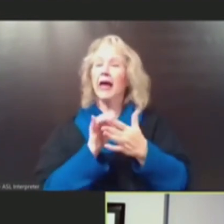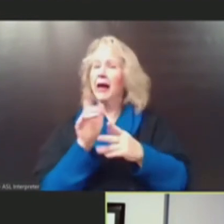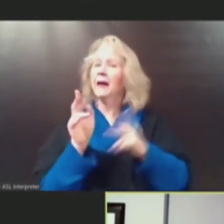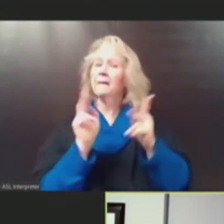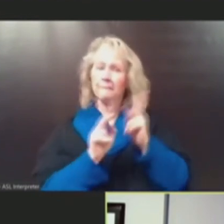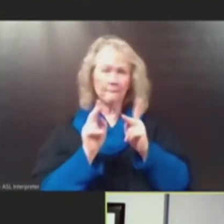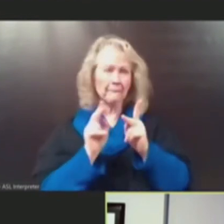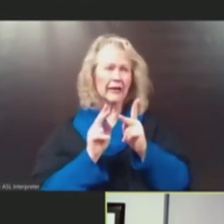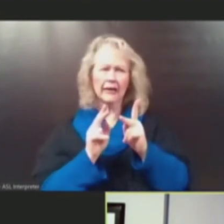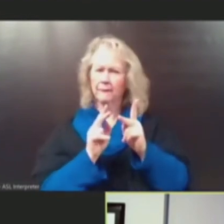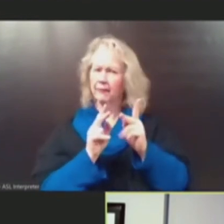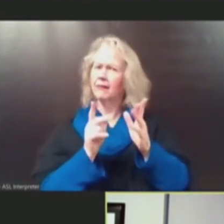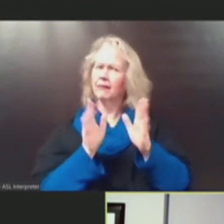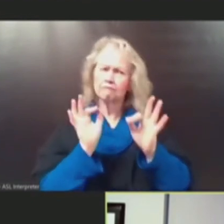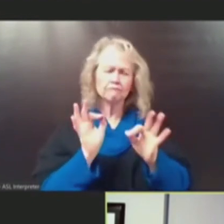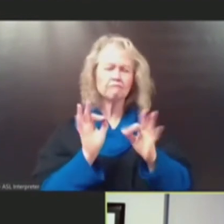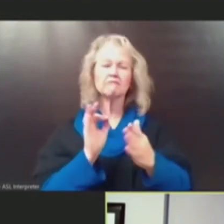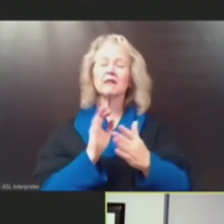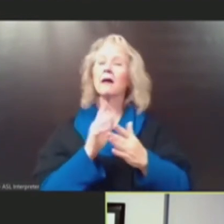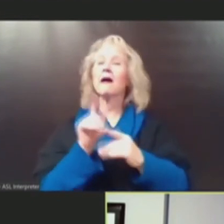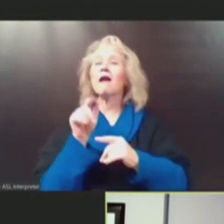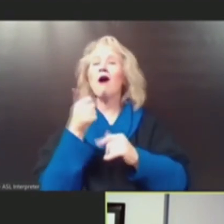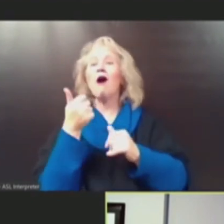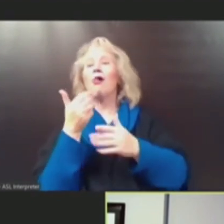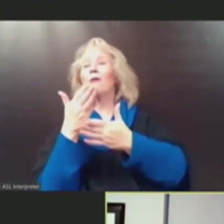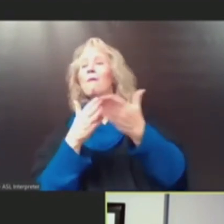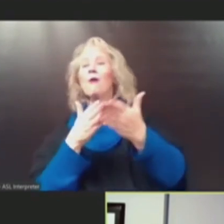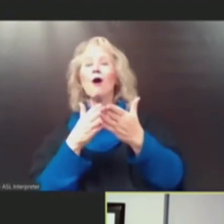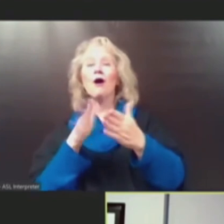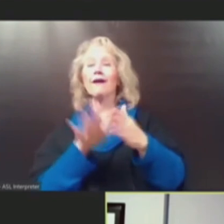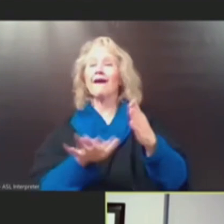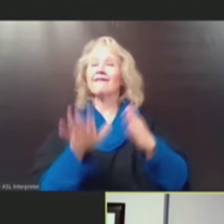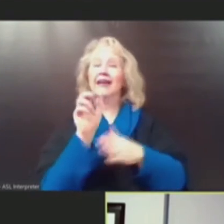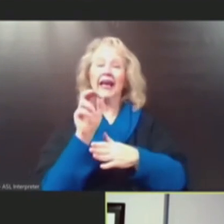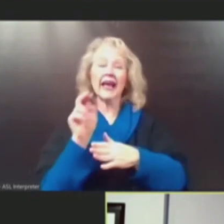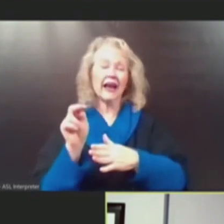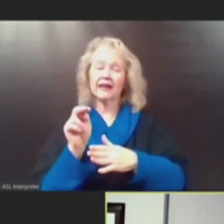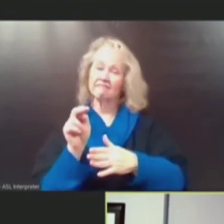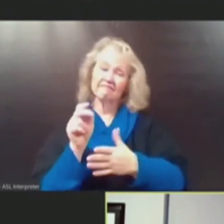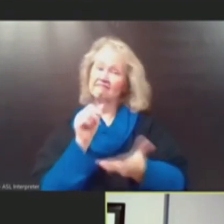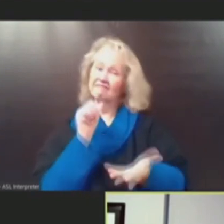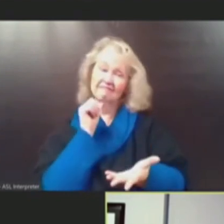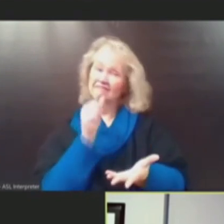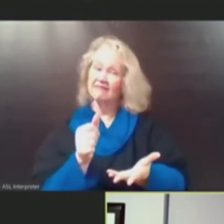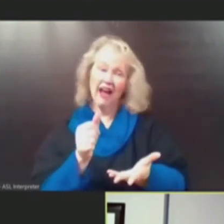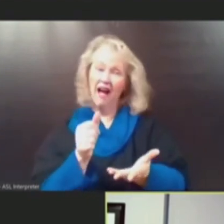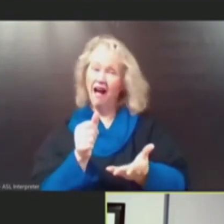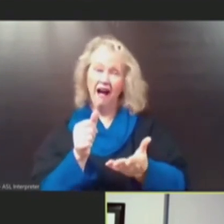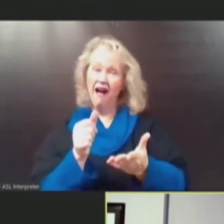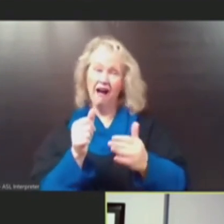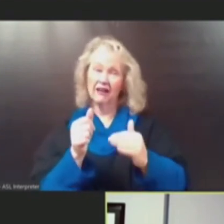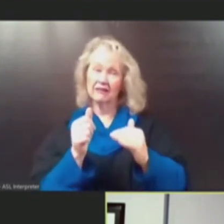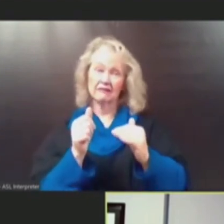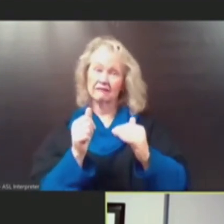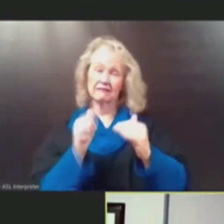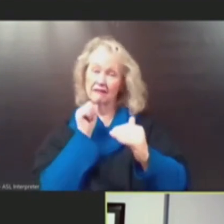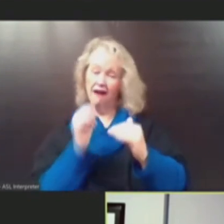all along that spectrum and other areas of the state that really have not been at the same level. But overall,